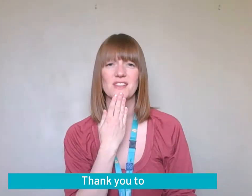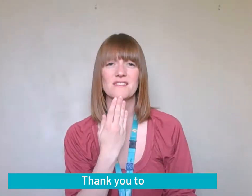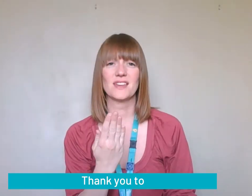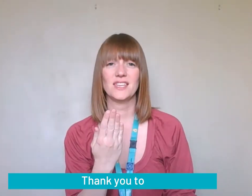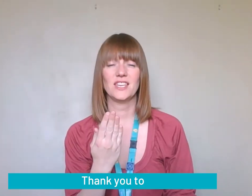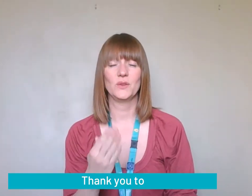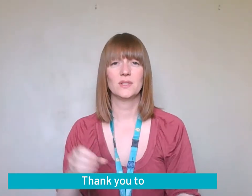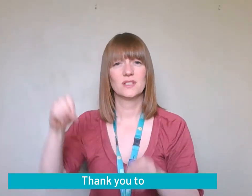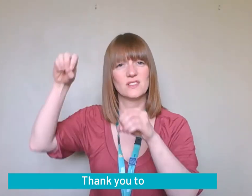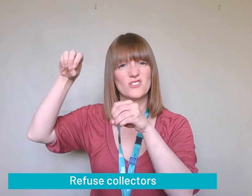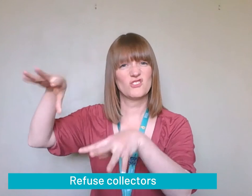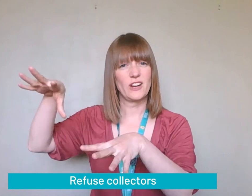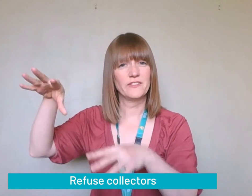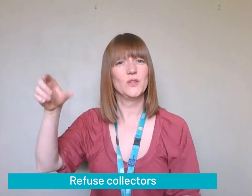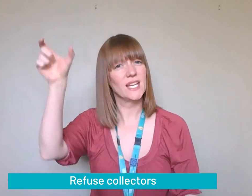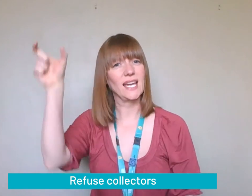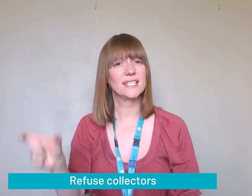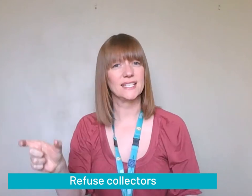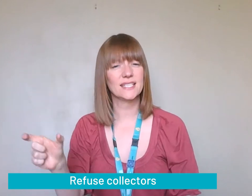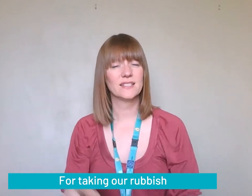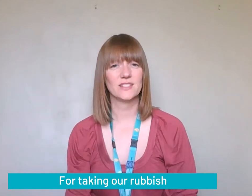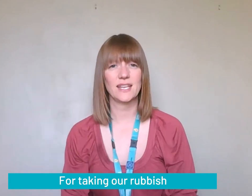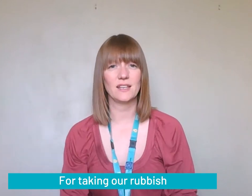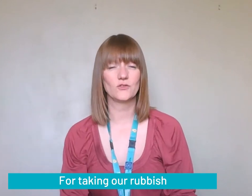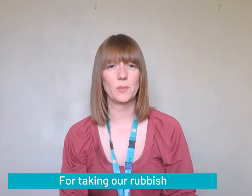Thank you to refuse collectors for taking our rubbish.